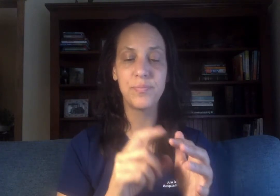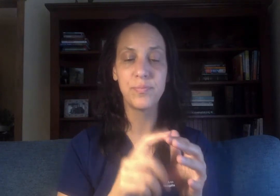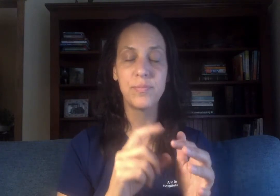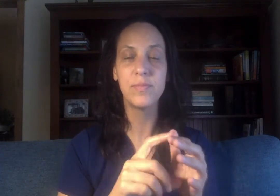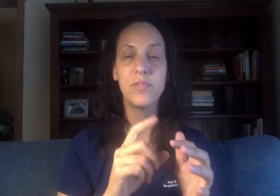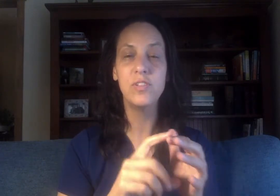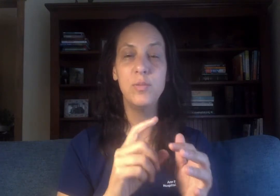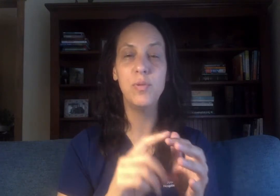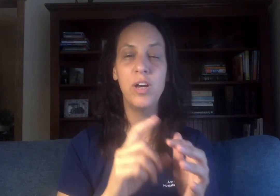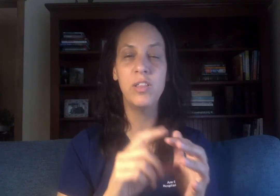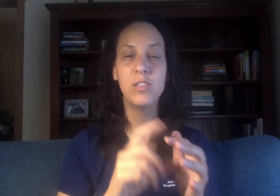Deep breath.